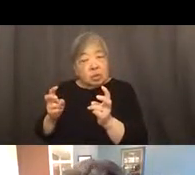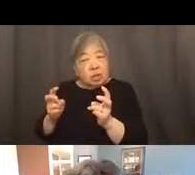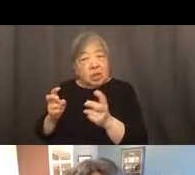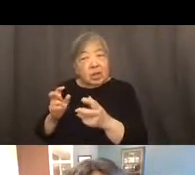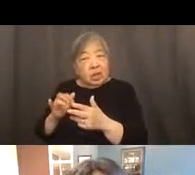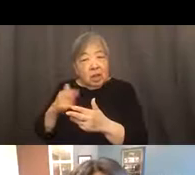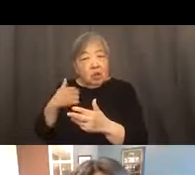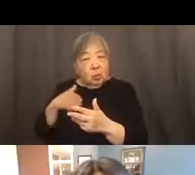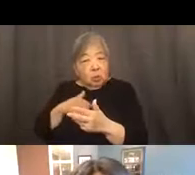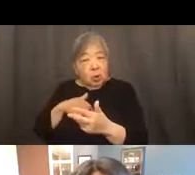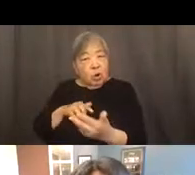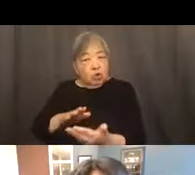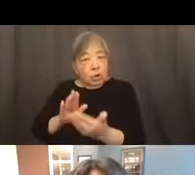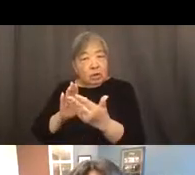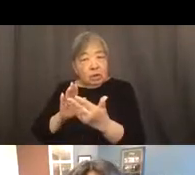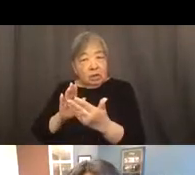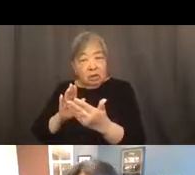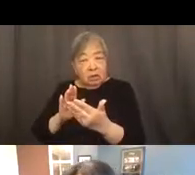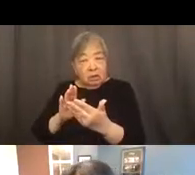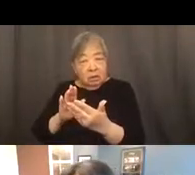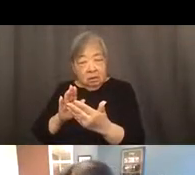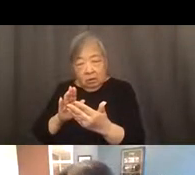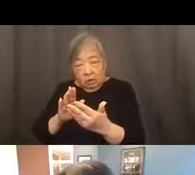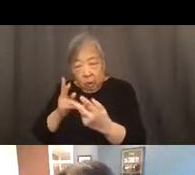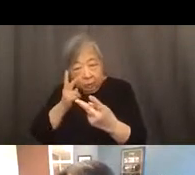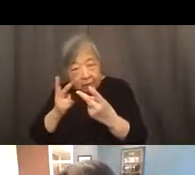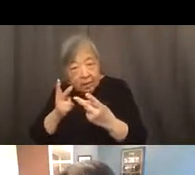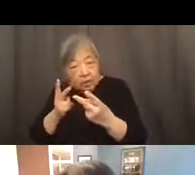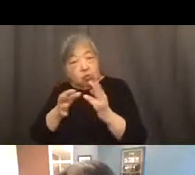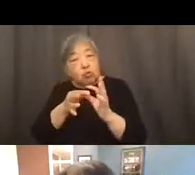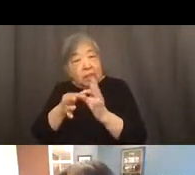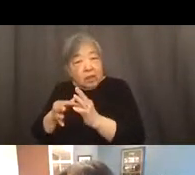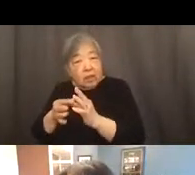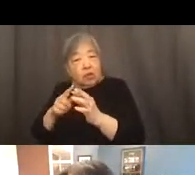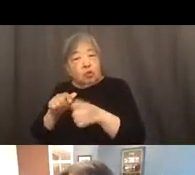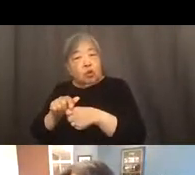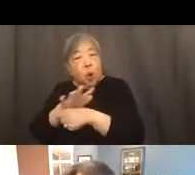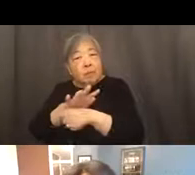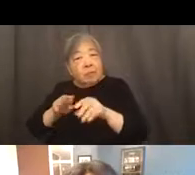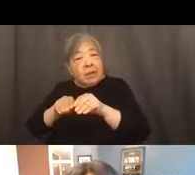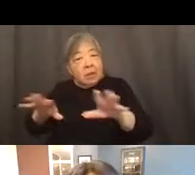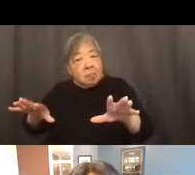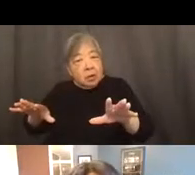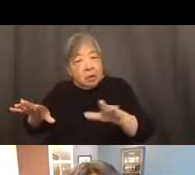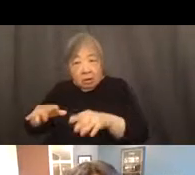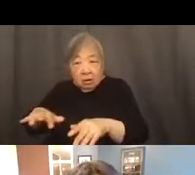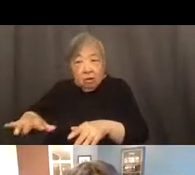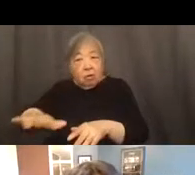addressing and that we're seeing related to the COVID pandemic across the United States of America.